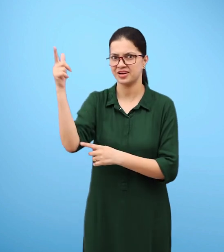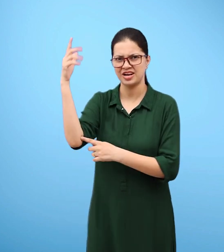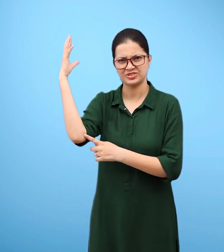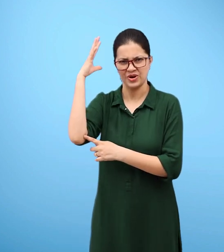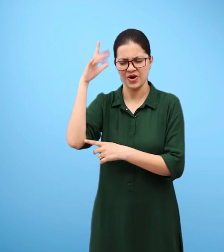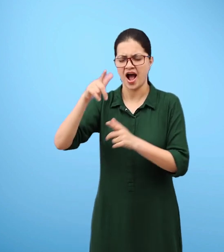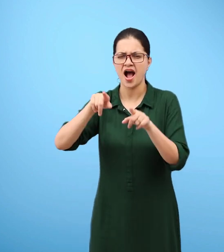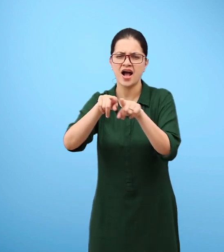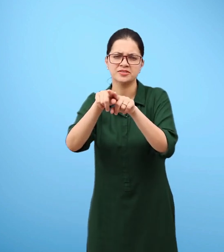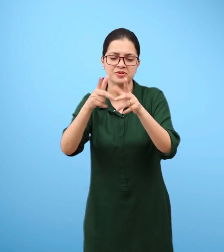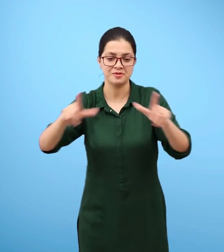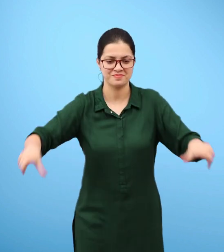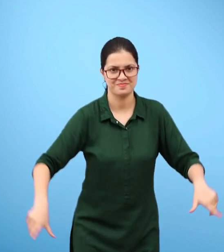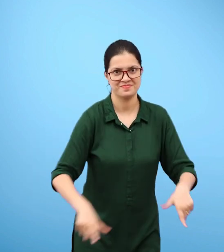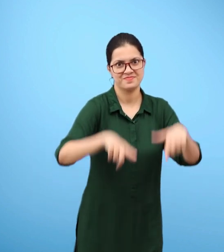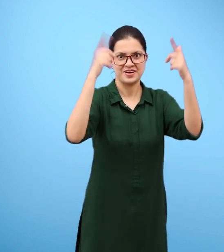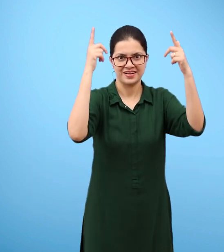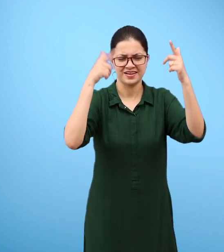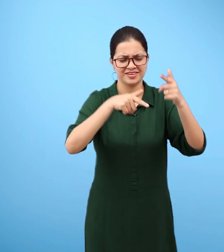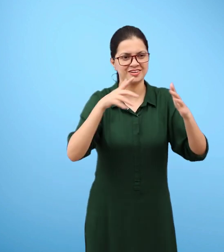particles appear to dance merrily around.